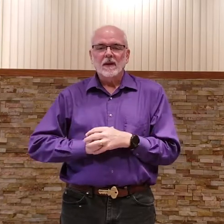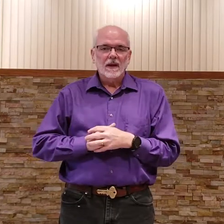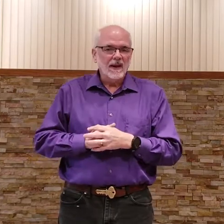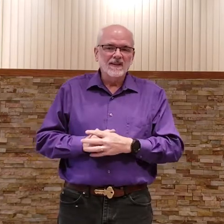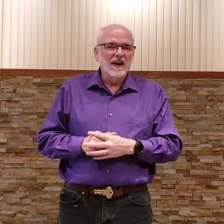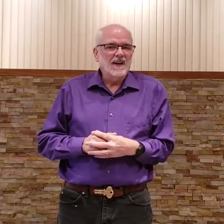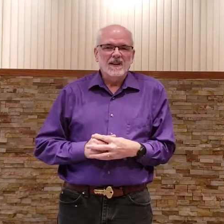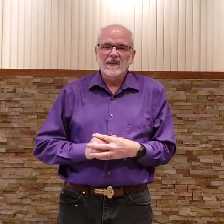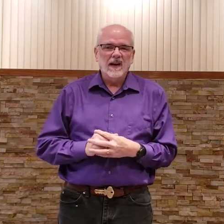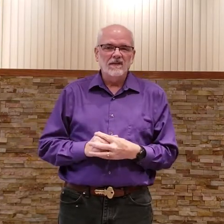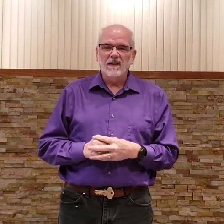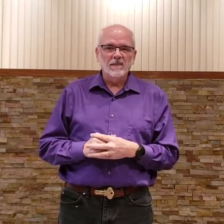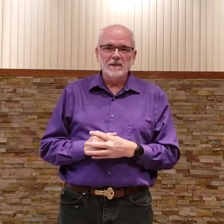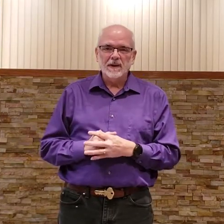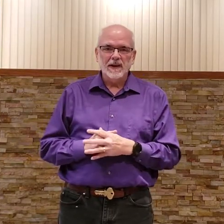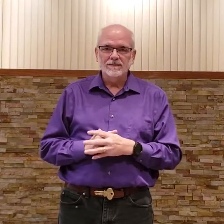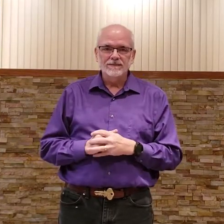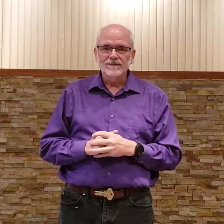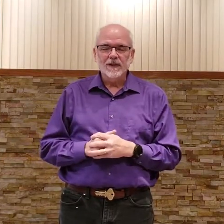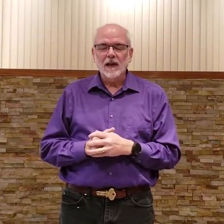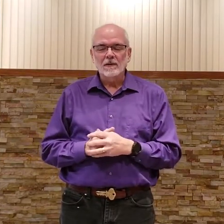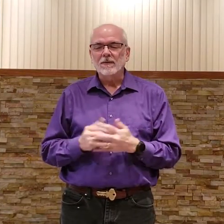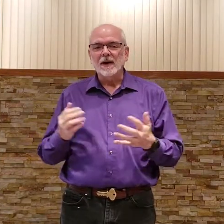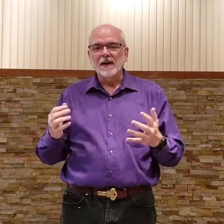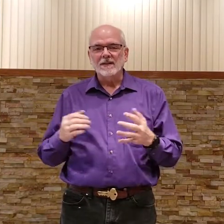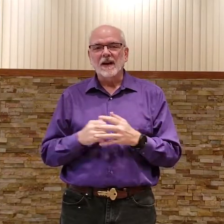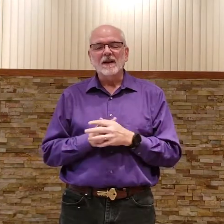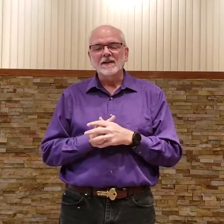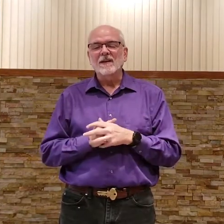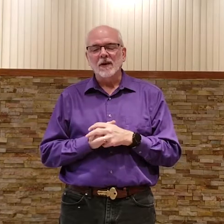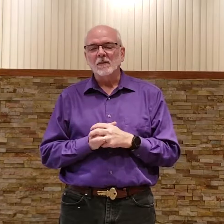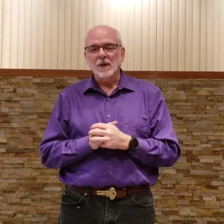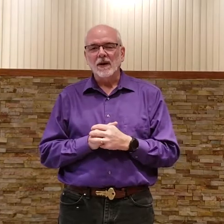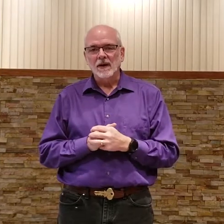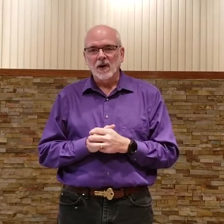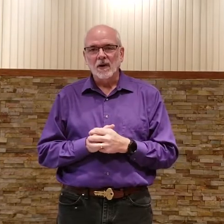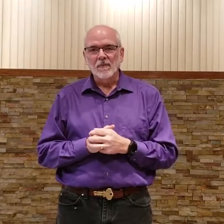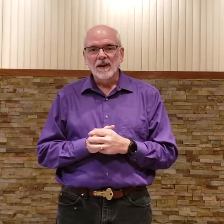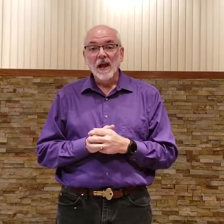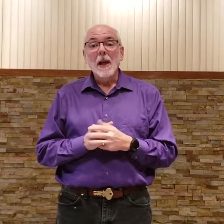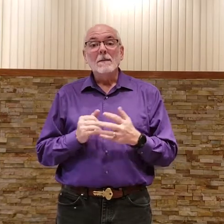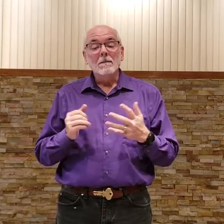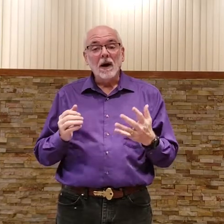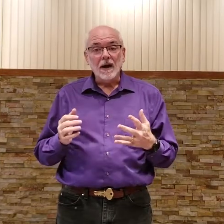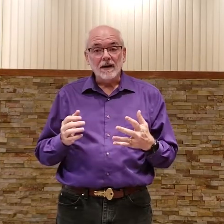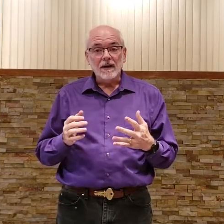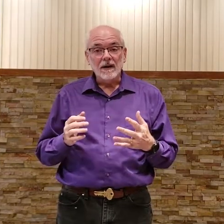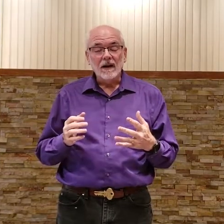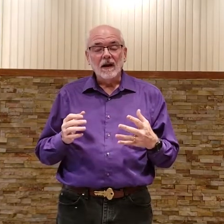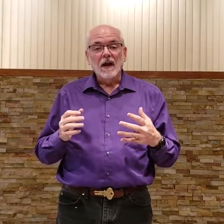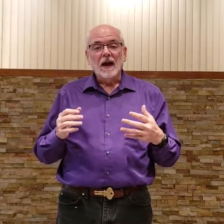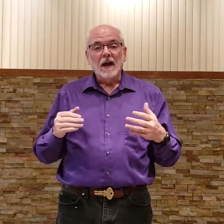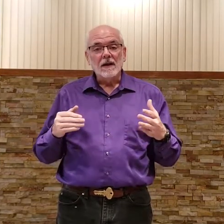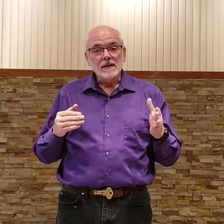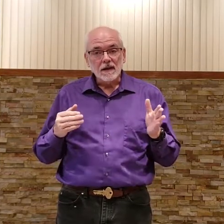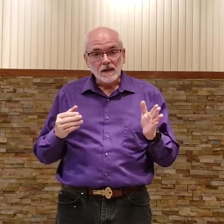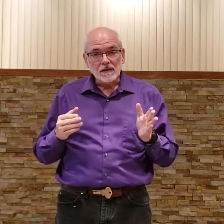It's not going to sound very pretty. I'm afraid it's not going to sound very pretty at all. But I'm going to sing it